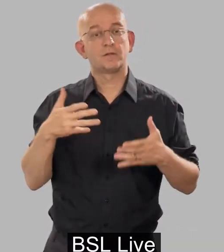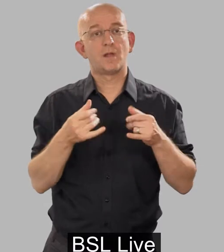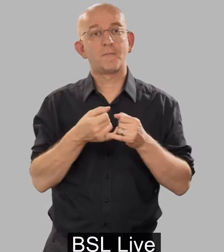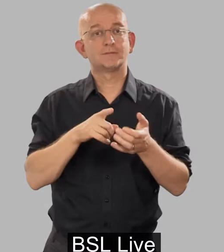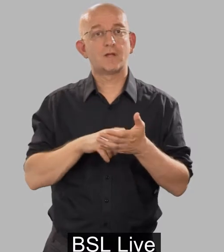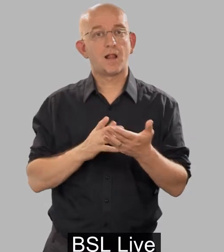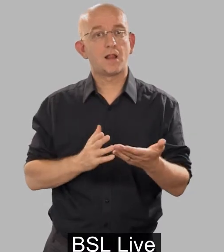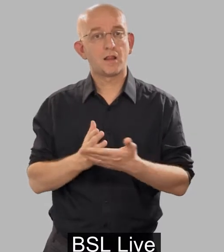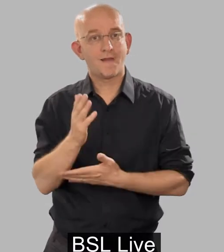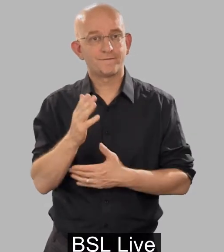BSL Live